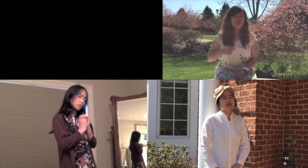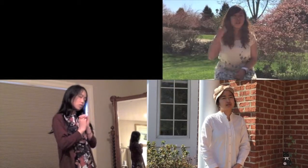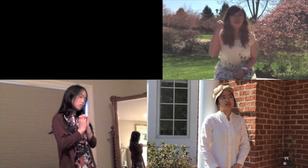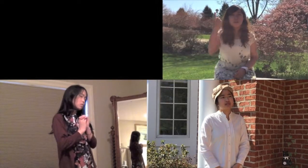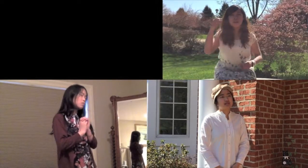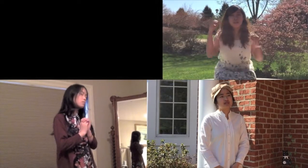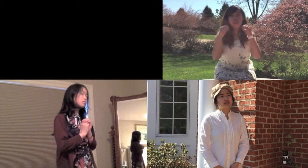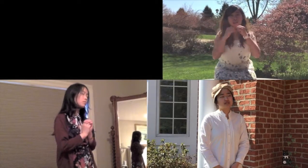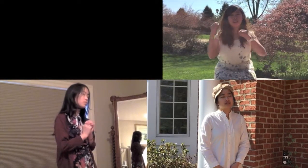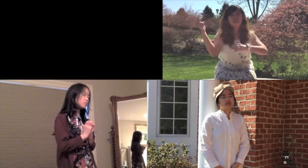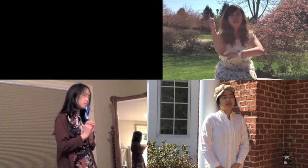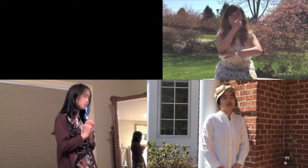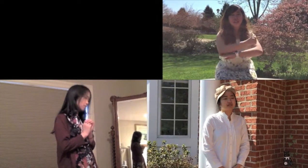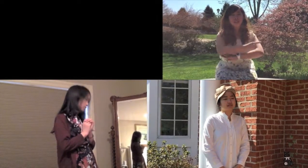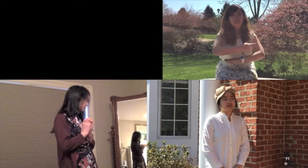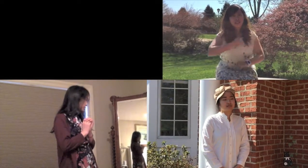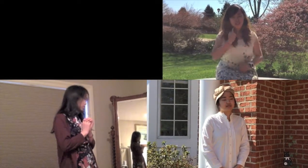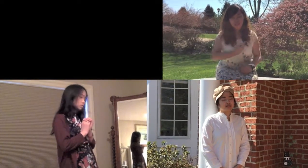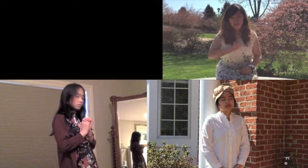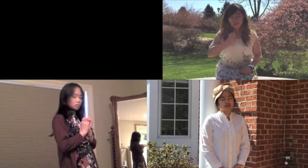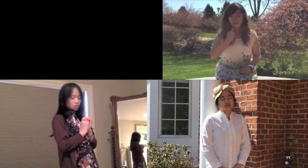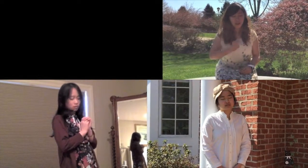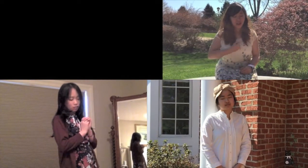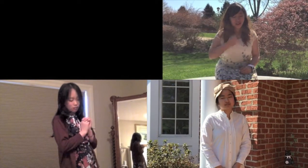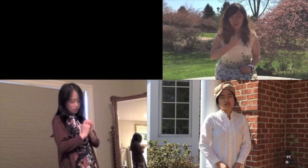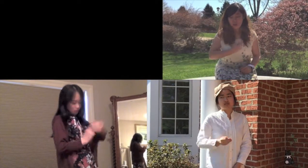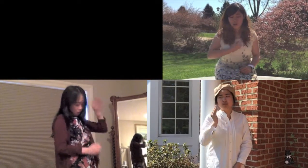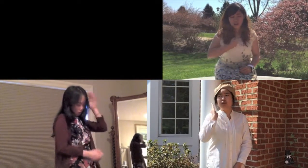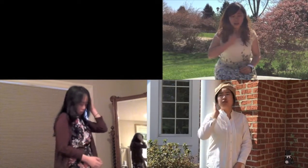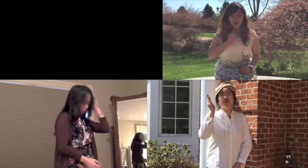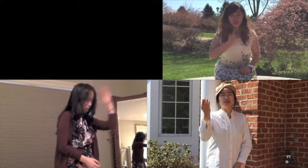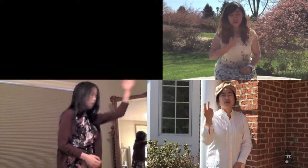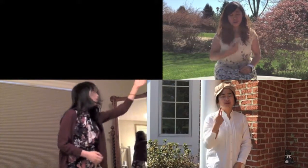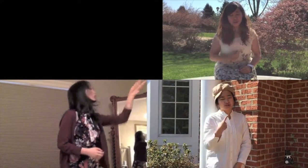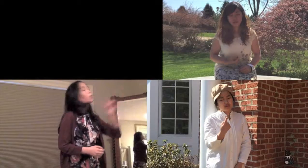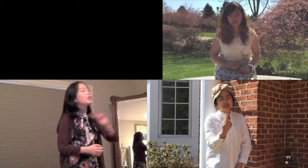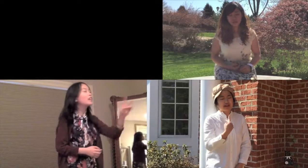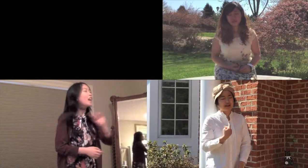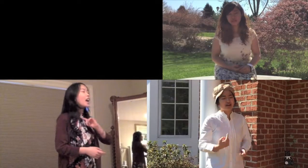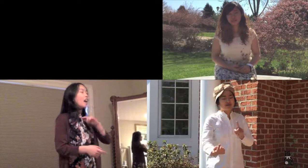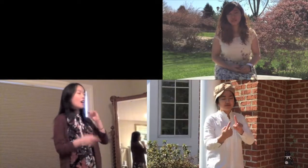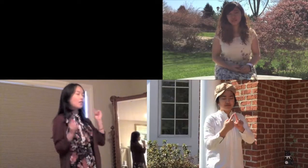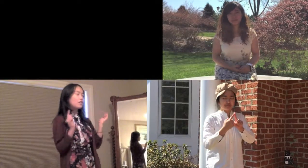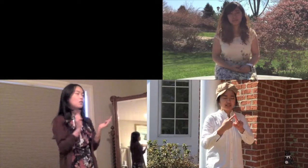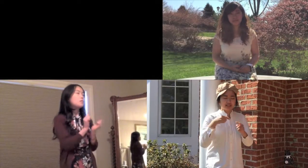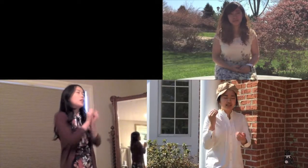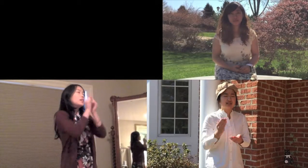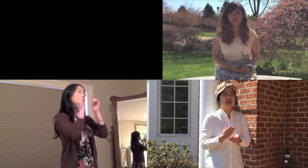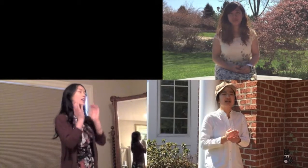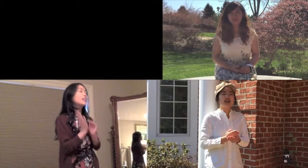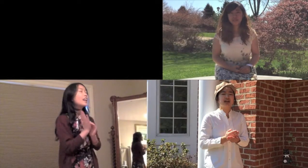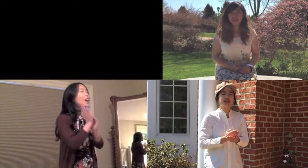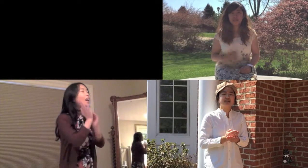One more day I'm on my own. Will we ever meet again?